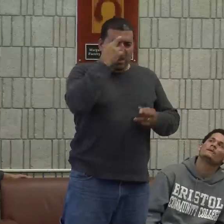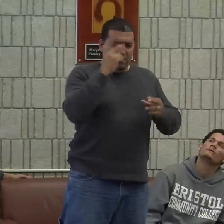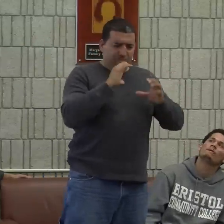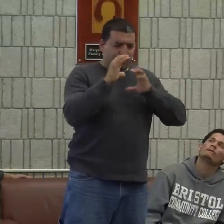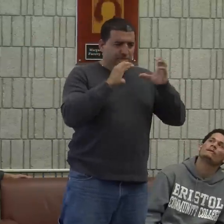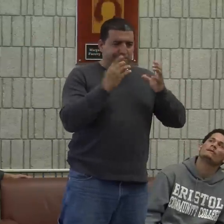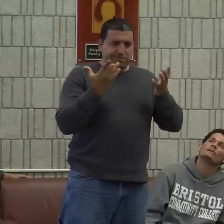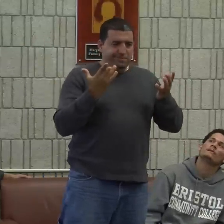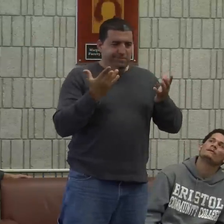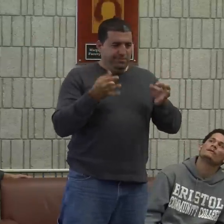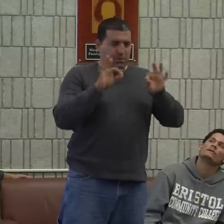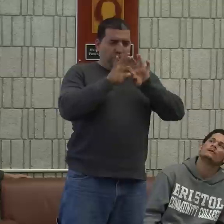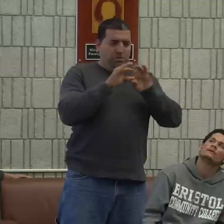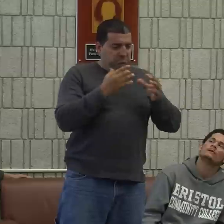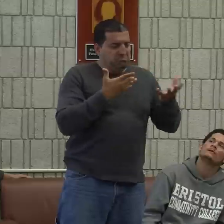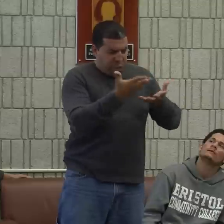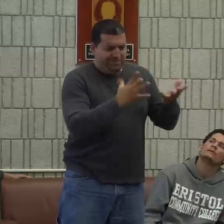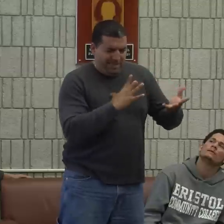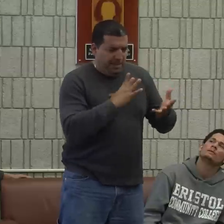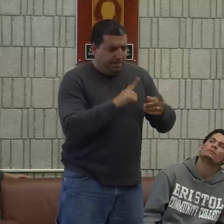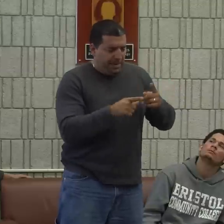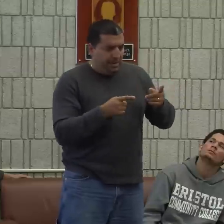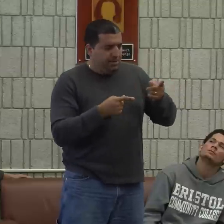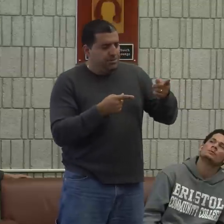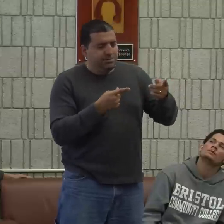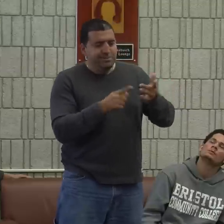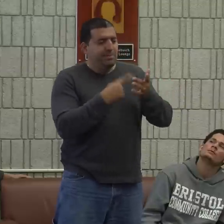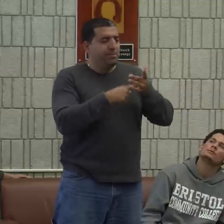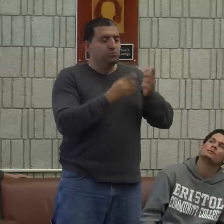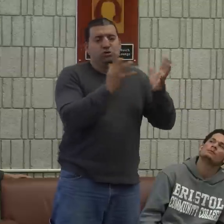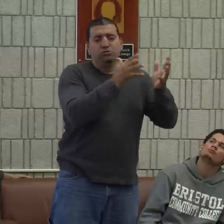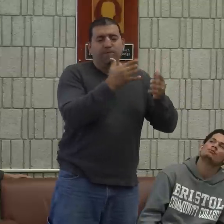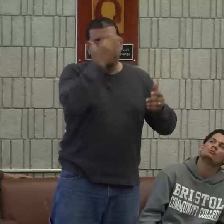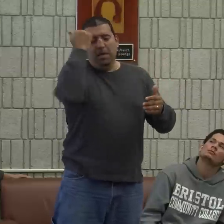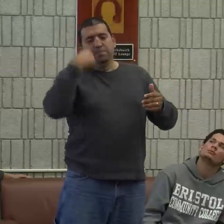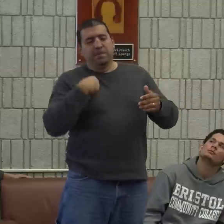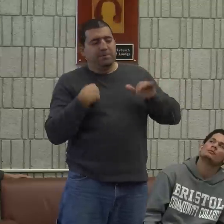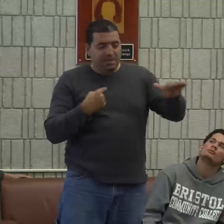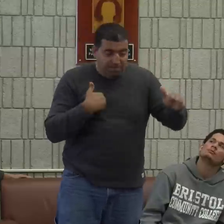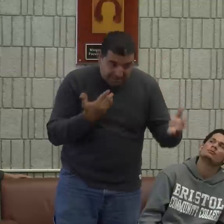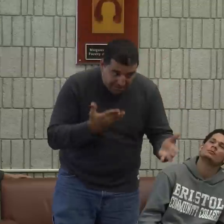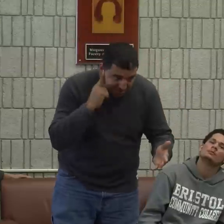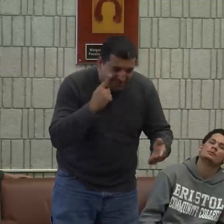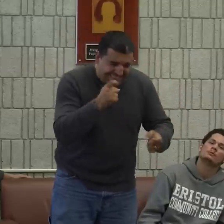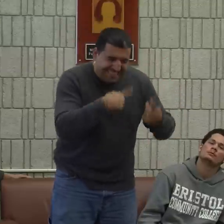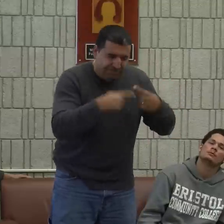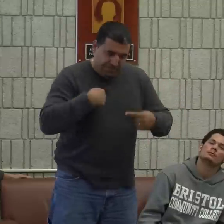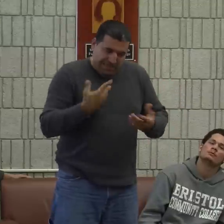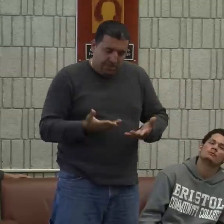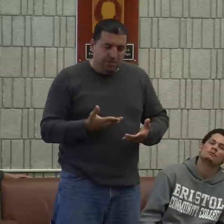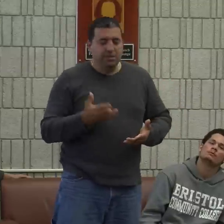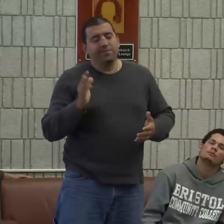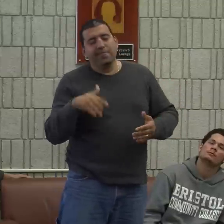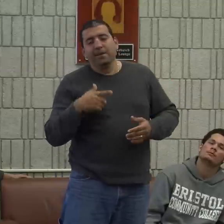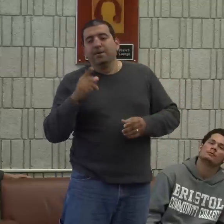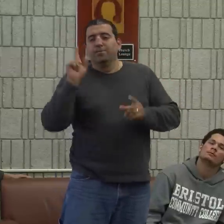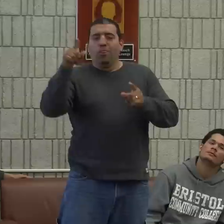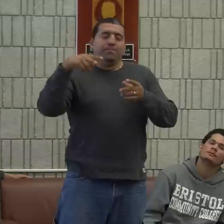And then I realized there was a communication issue, that communication is important. So, sometimes the hearing person would be speaking and forget about